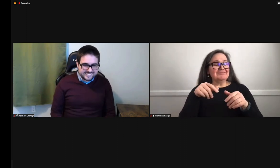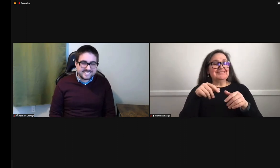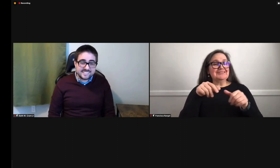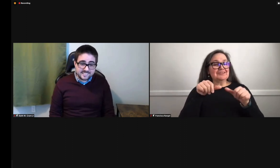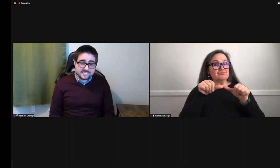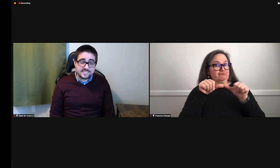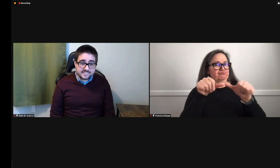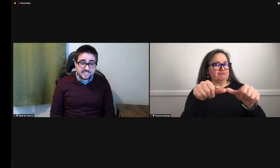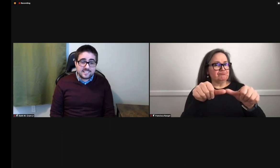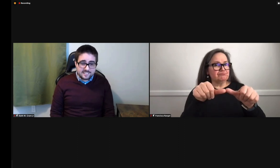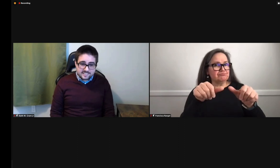Indeed.